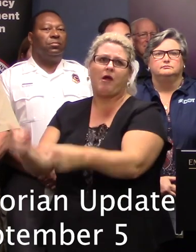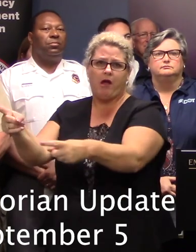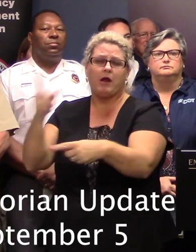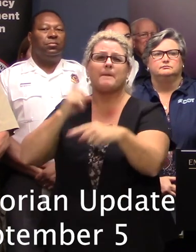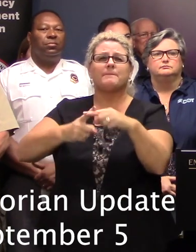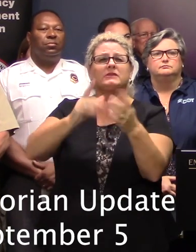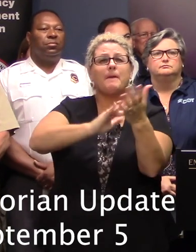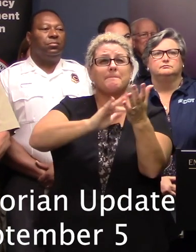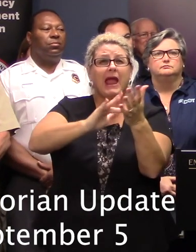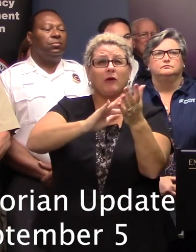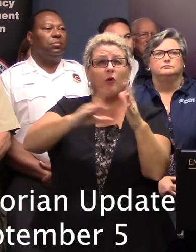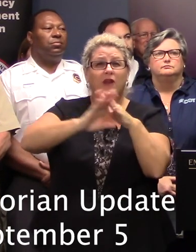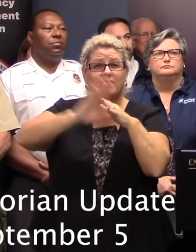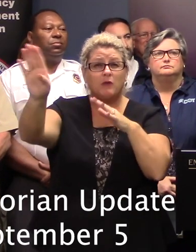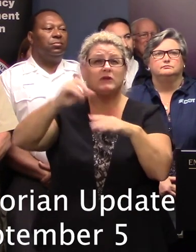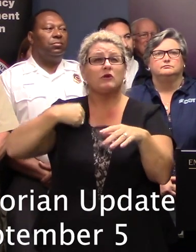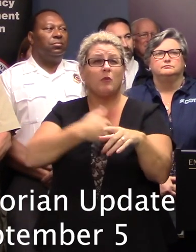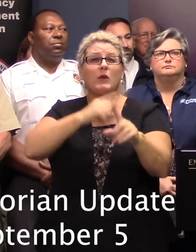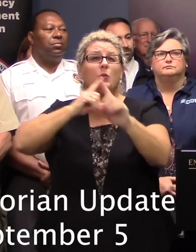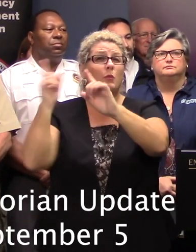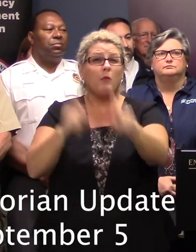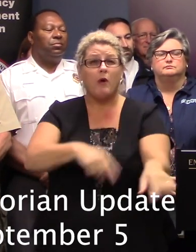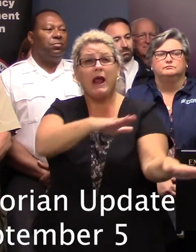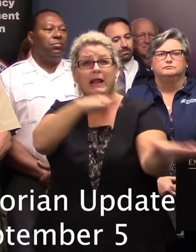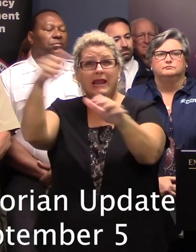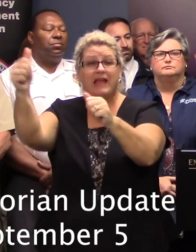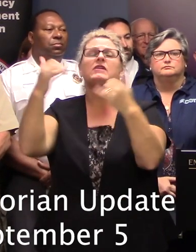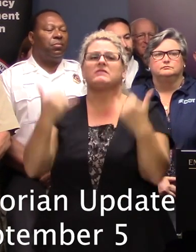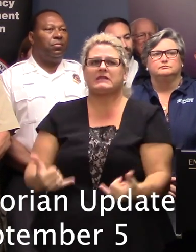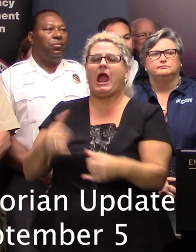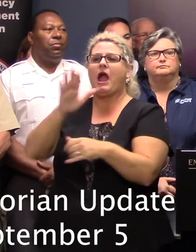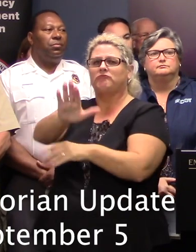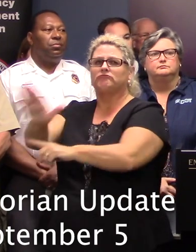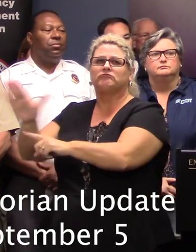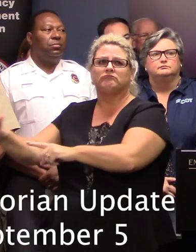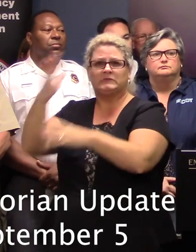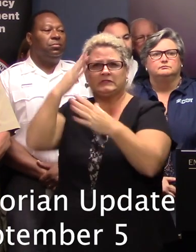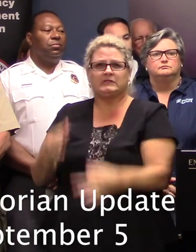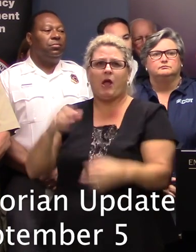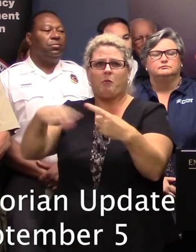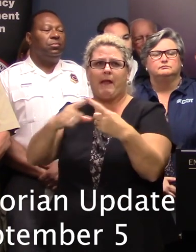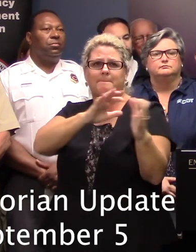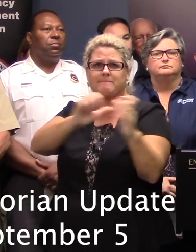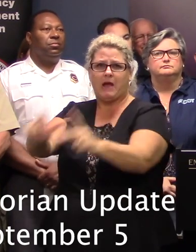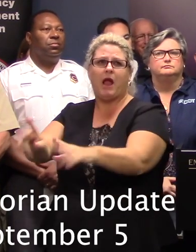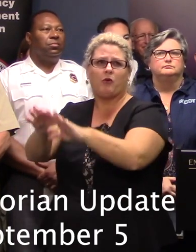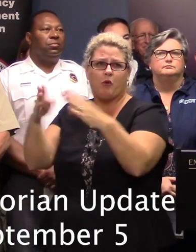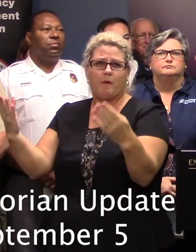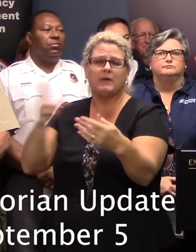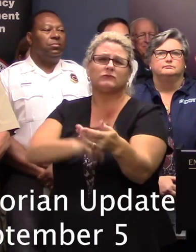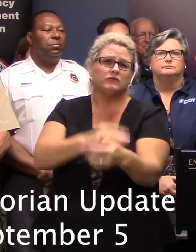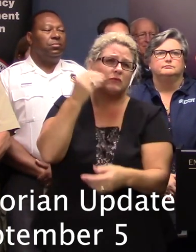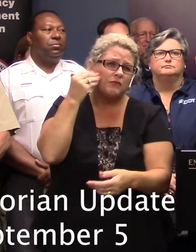evacuations ordered, that is also lifted and turned back over to the local authorities. Also, the nursing homes, the